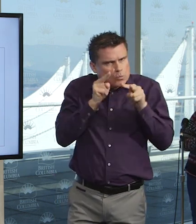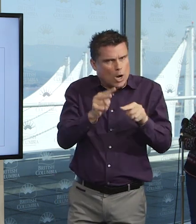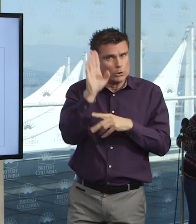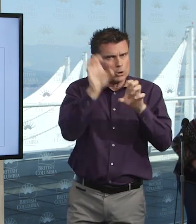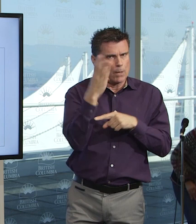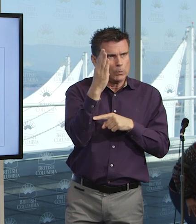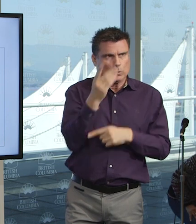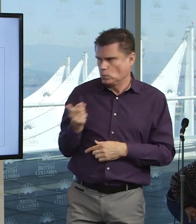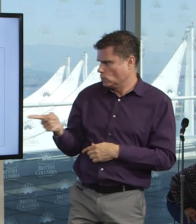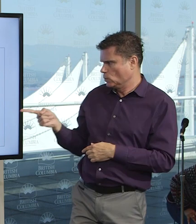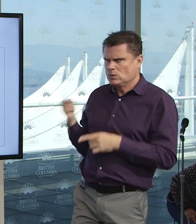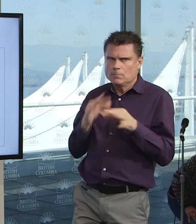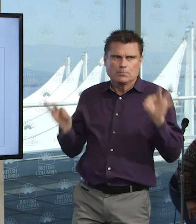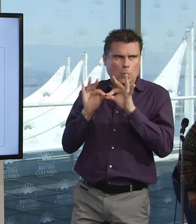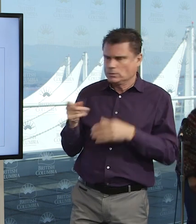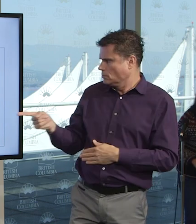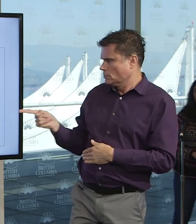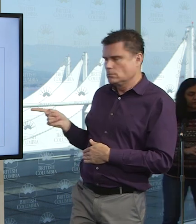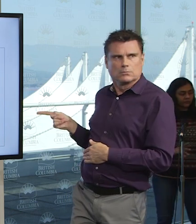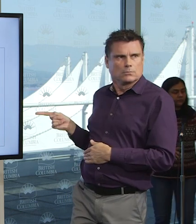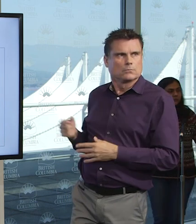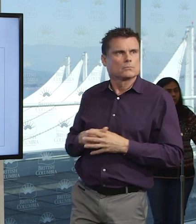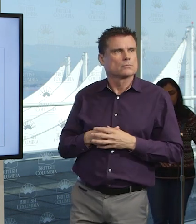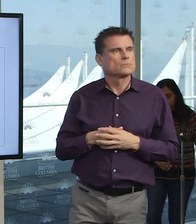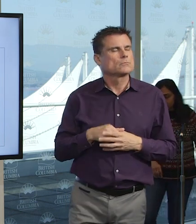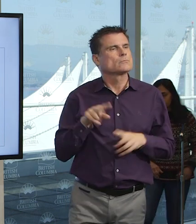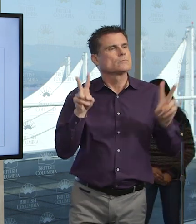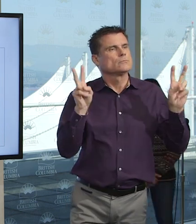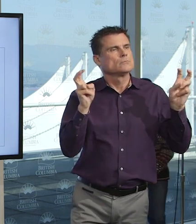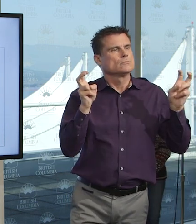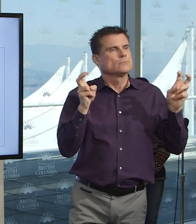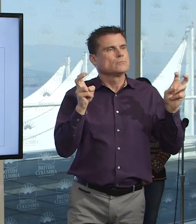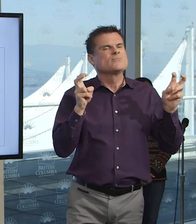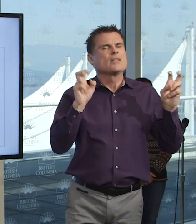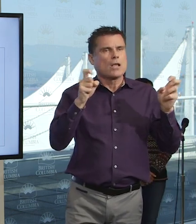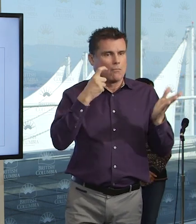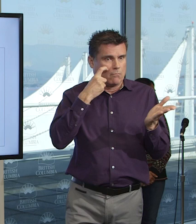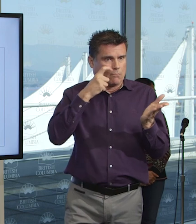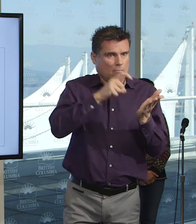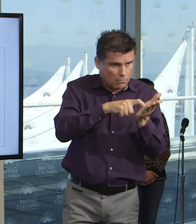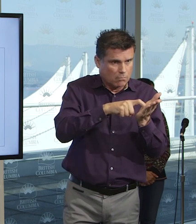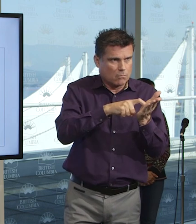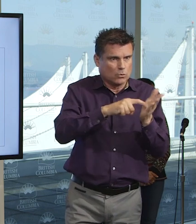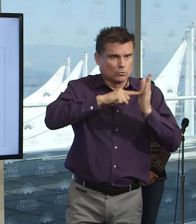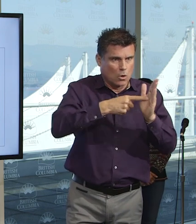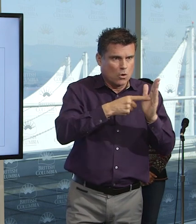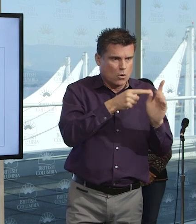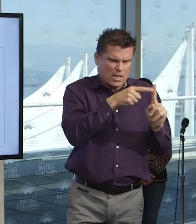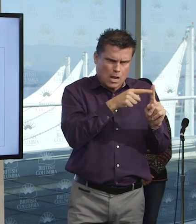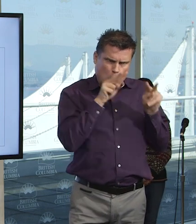of illness. And this is the one that we will start to see decrease if all of the measures that we're taking are effective.